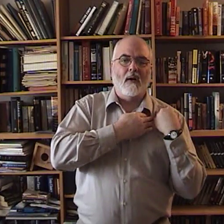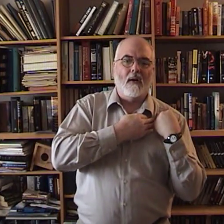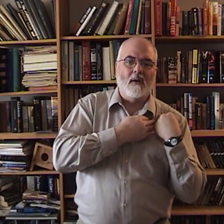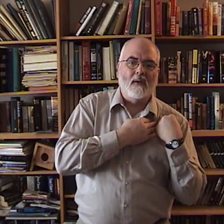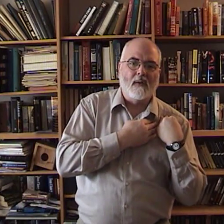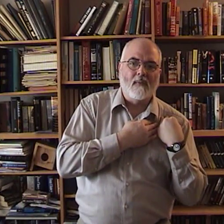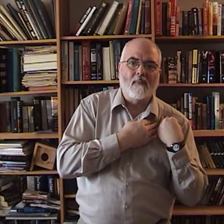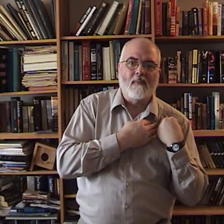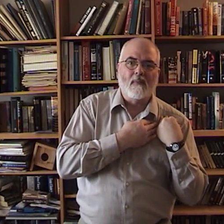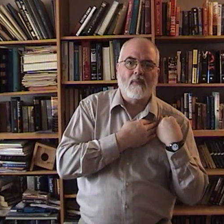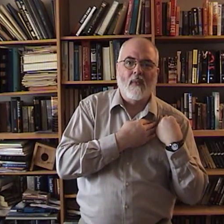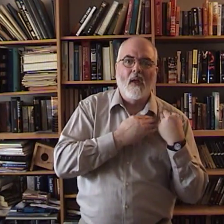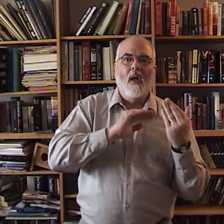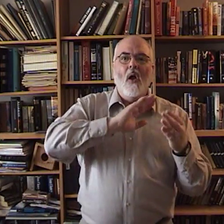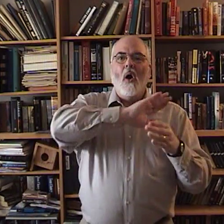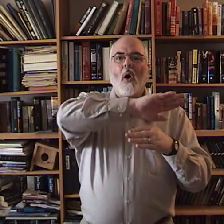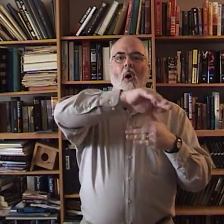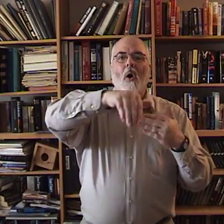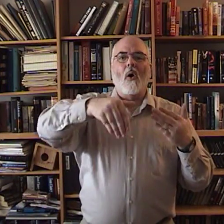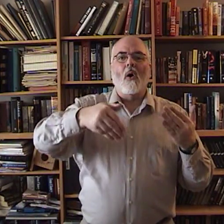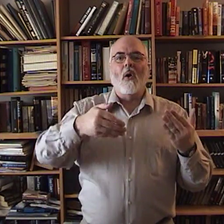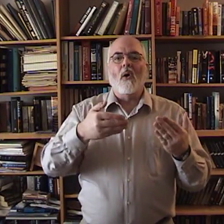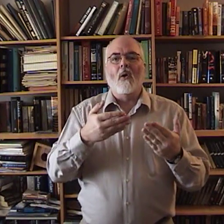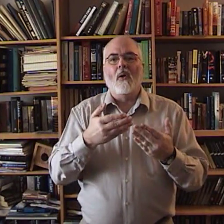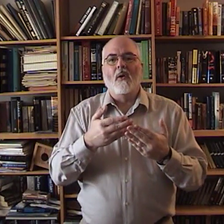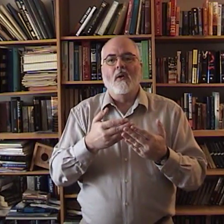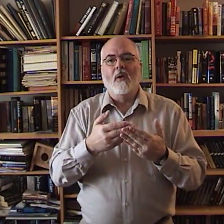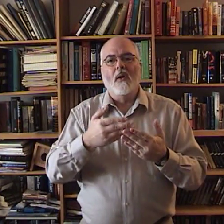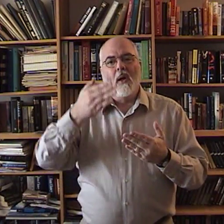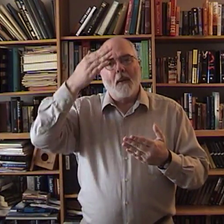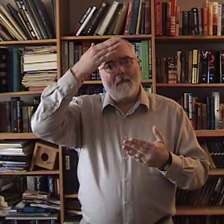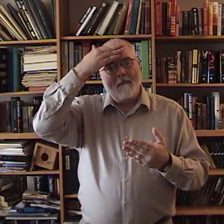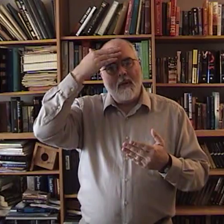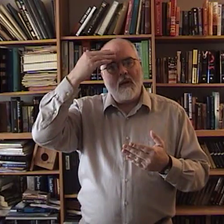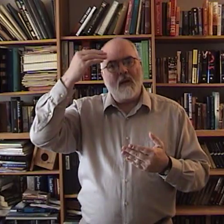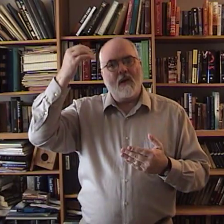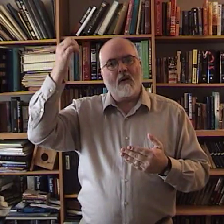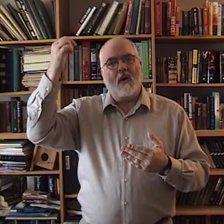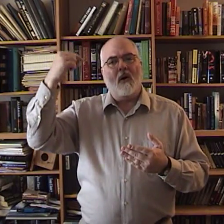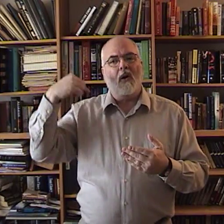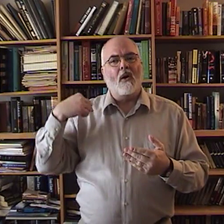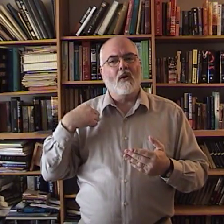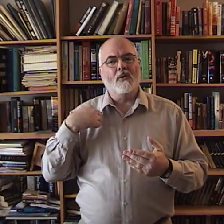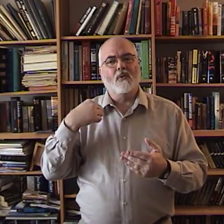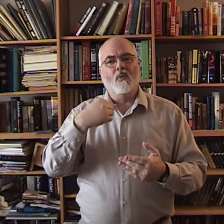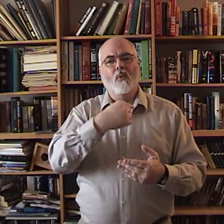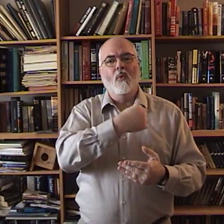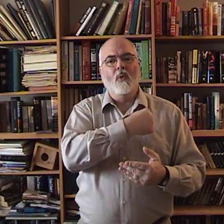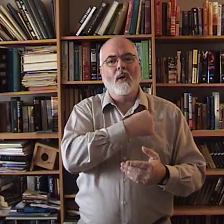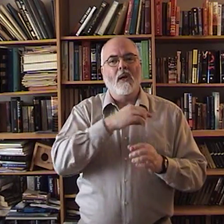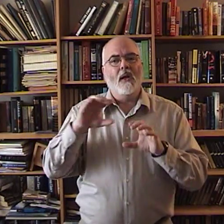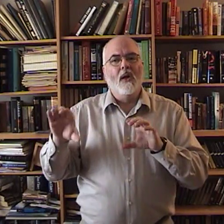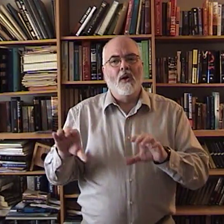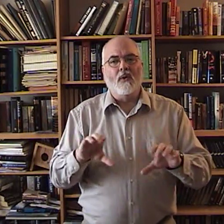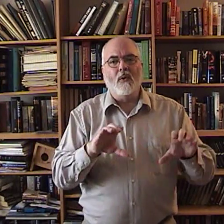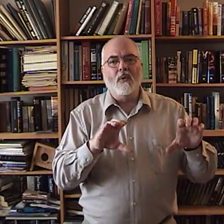All because we do